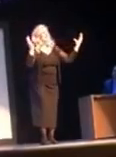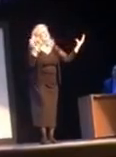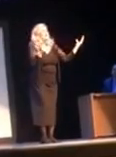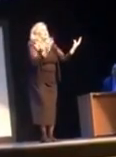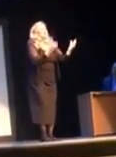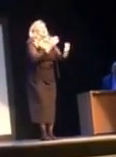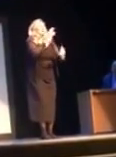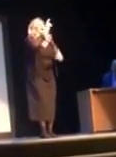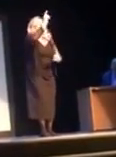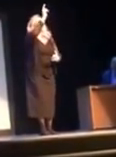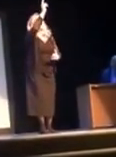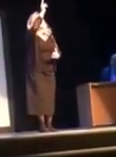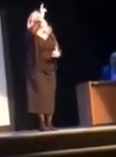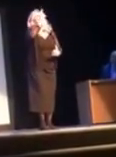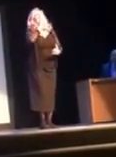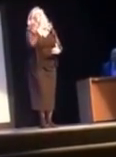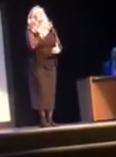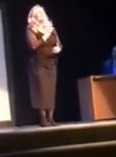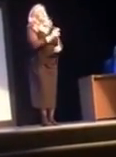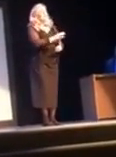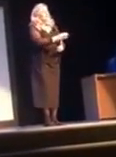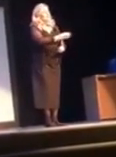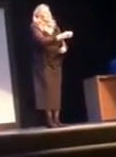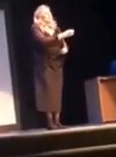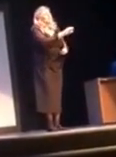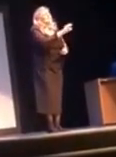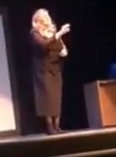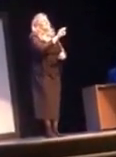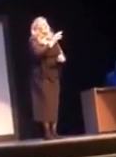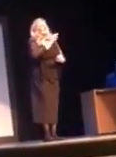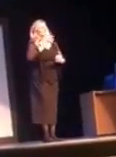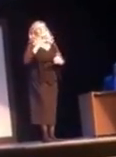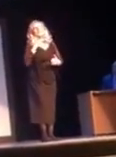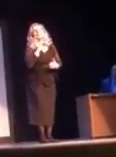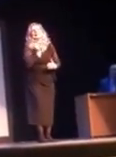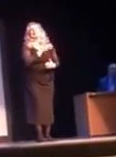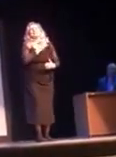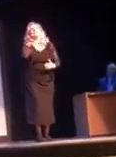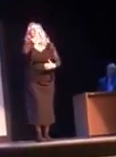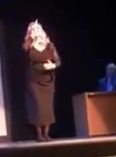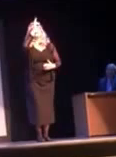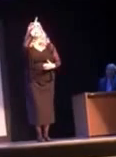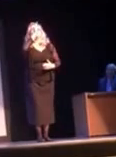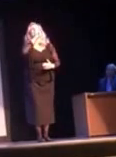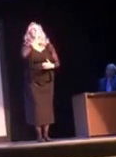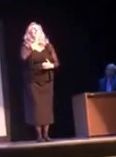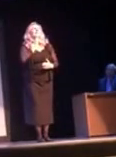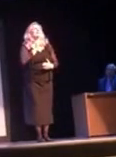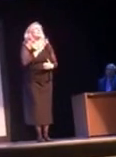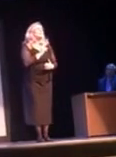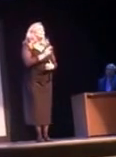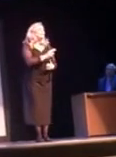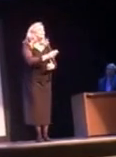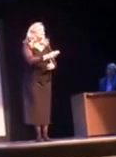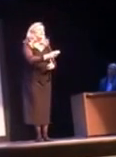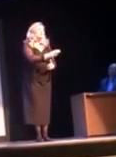We honor you. We honor